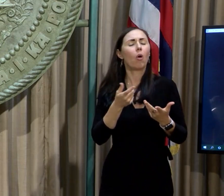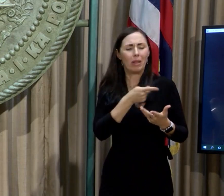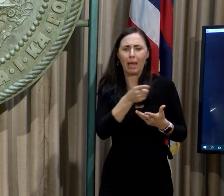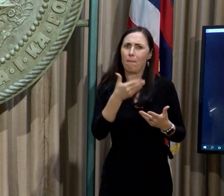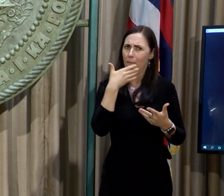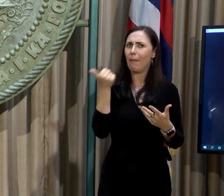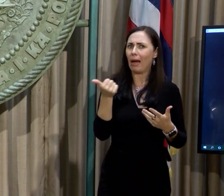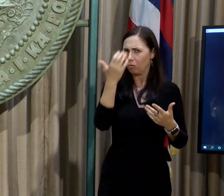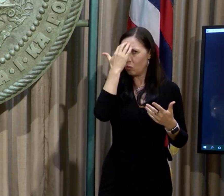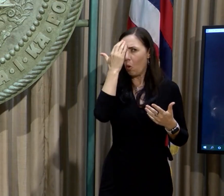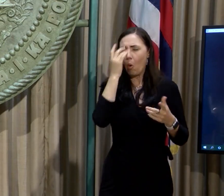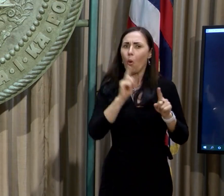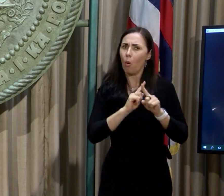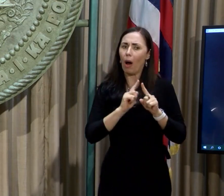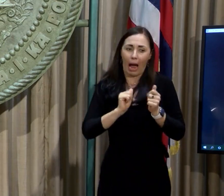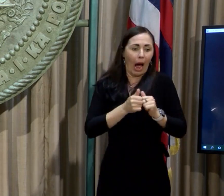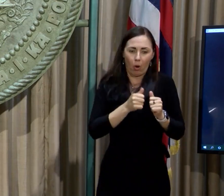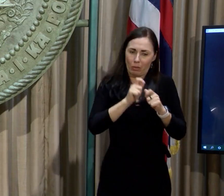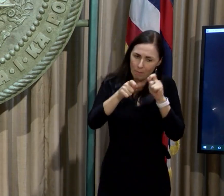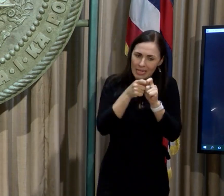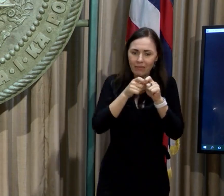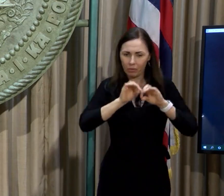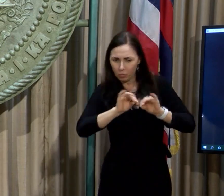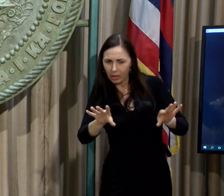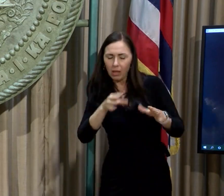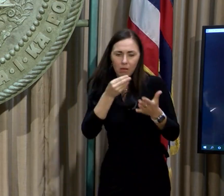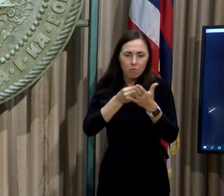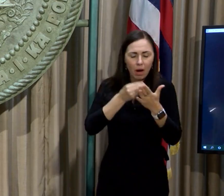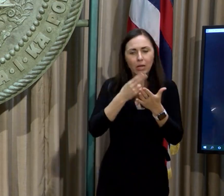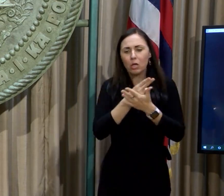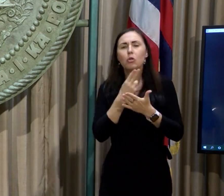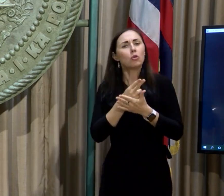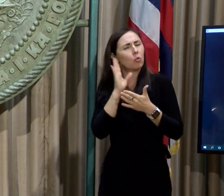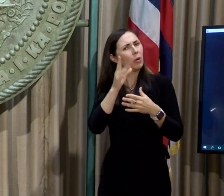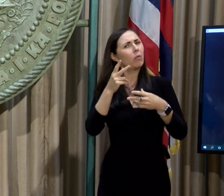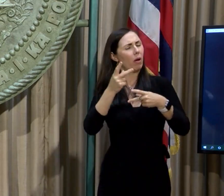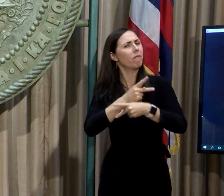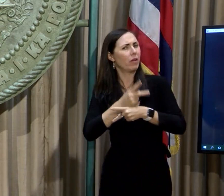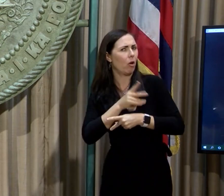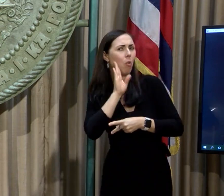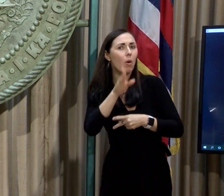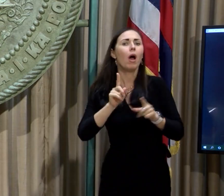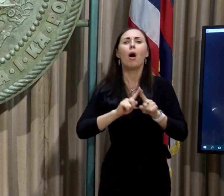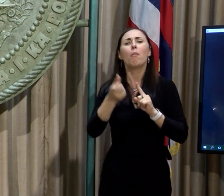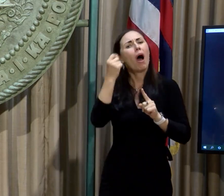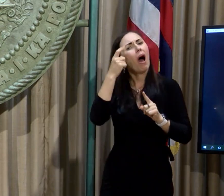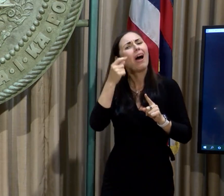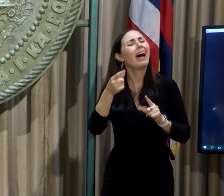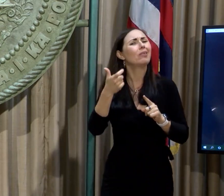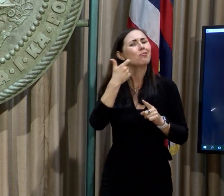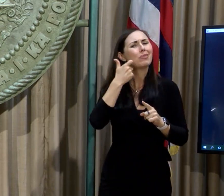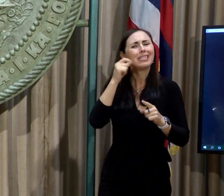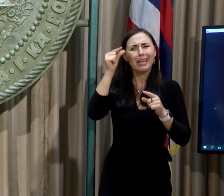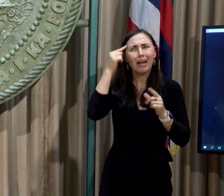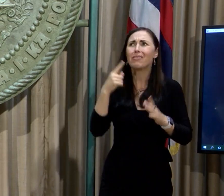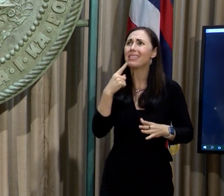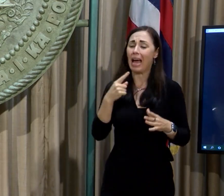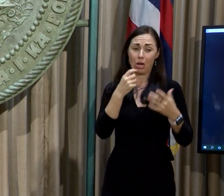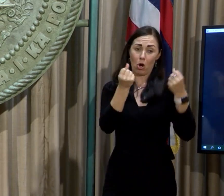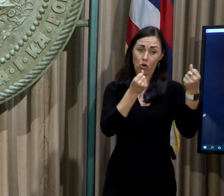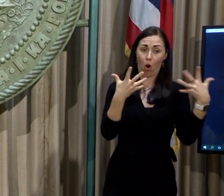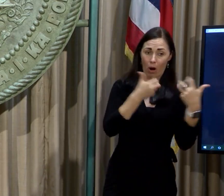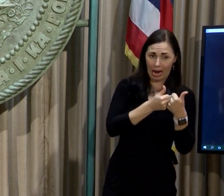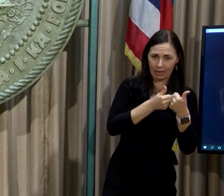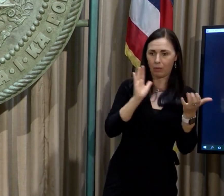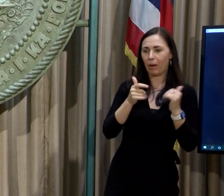But there's no denying, as the governor said in the statistics, that drug poisonings have surpassed automobile accidents. I mean, if that's not provocative